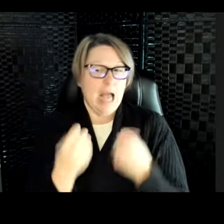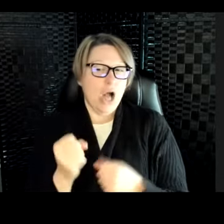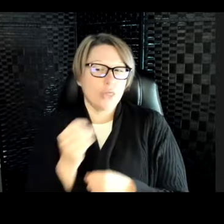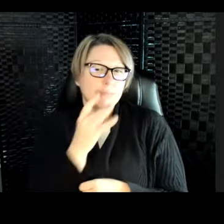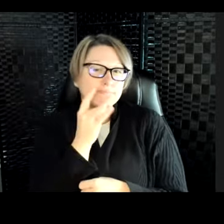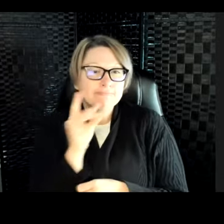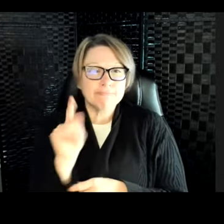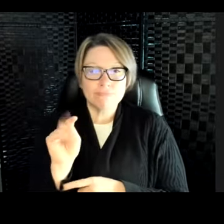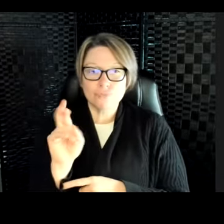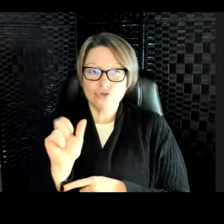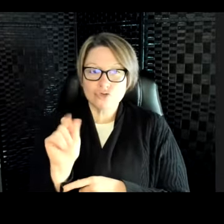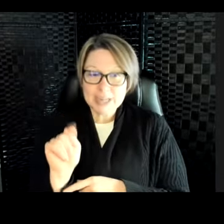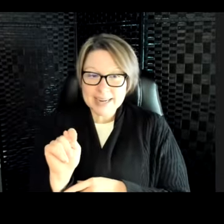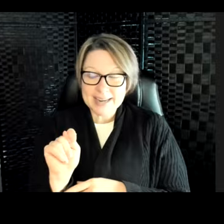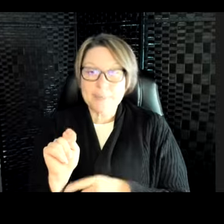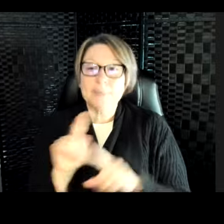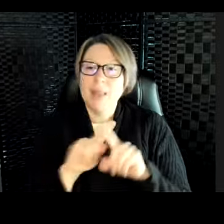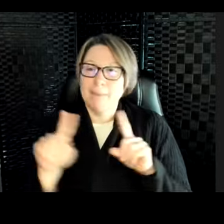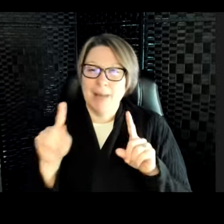But if they were in the wild, they would never see apples.